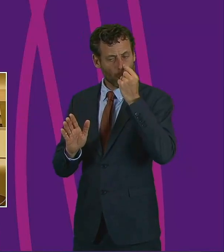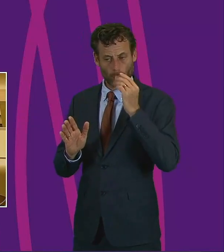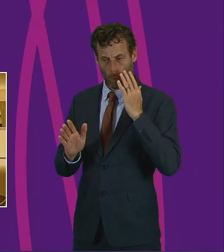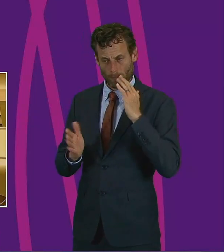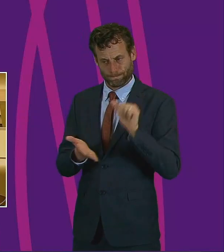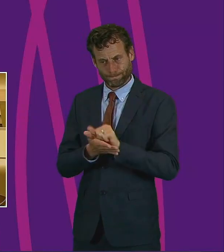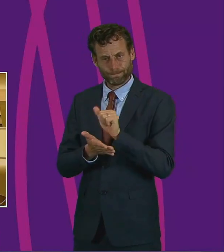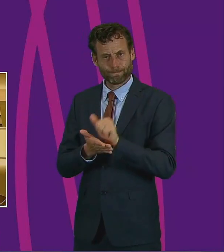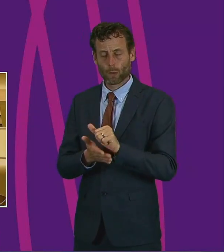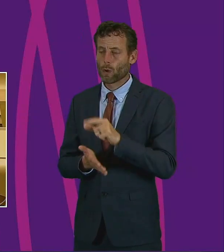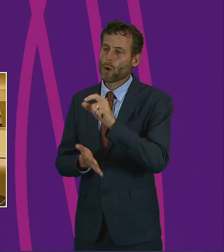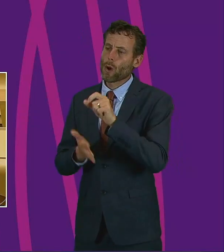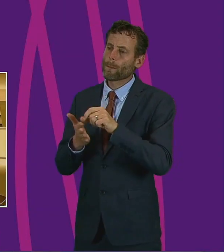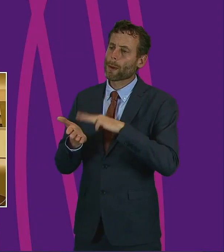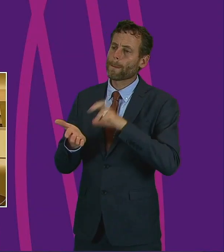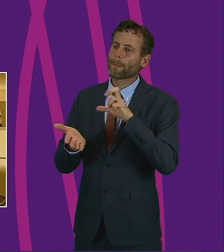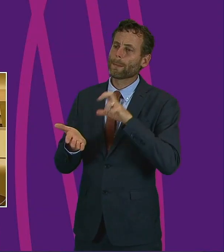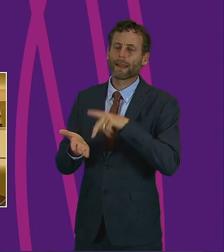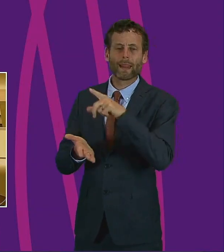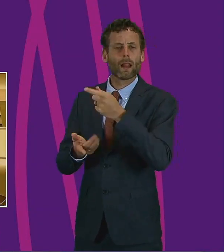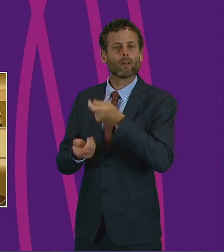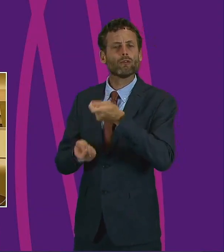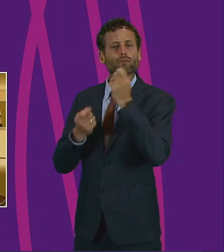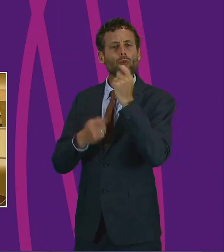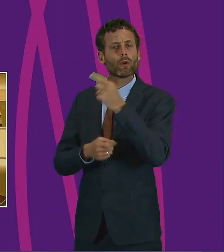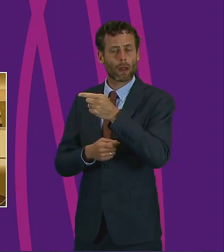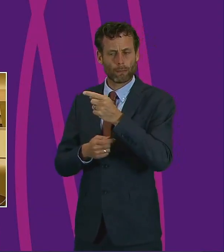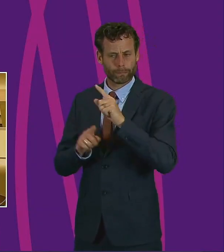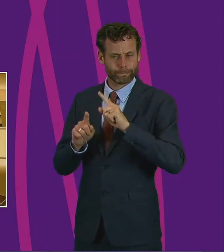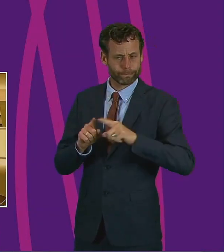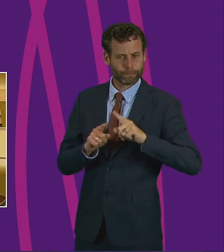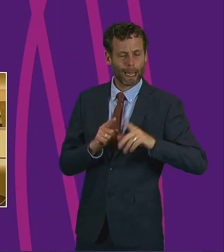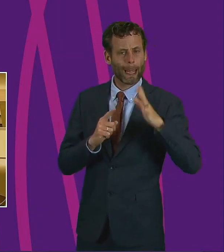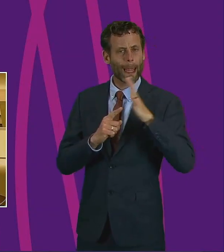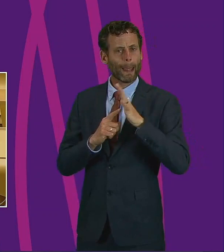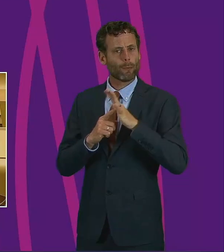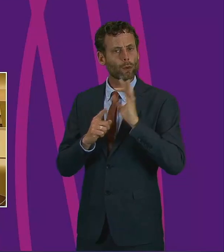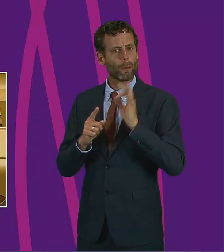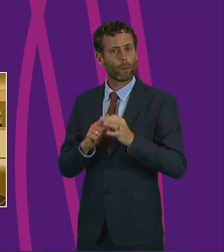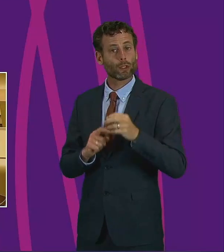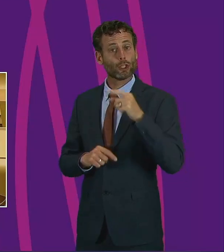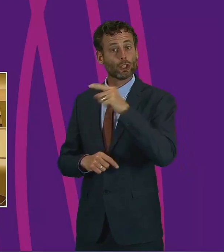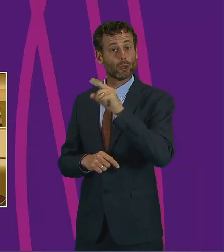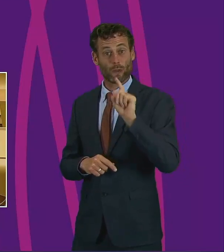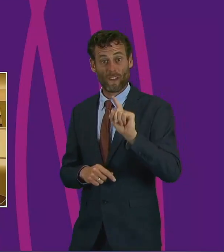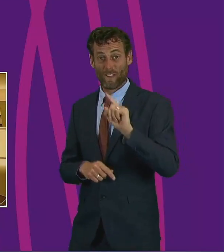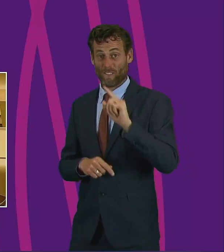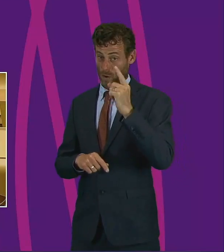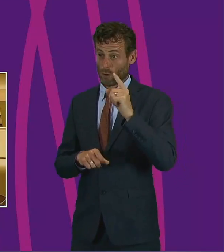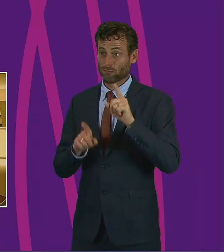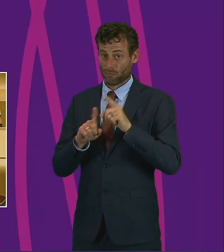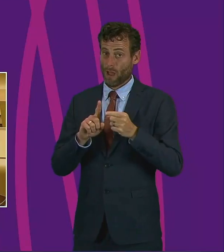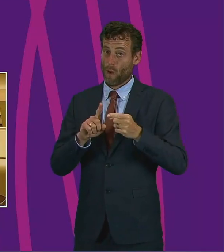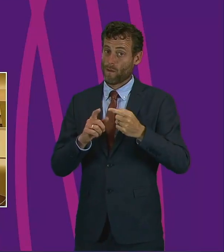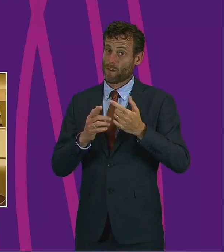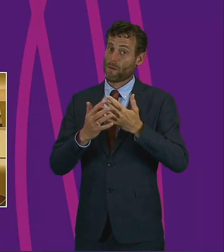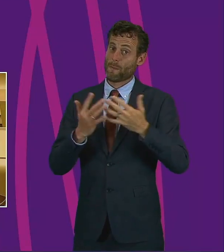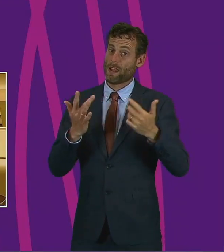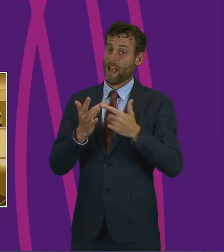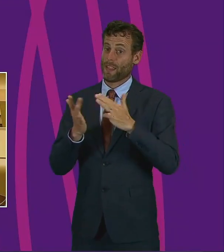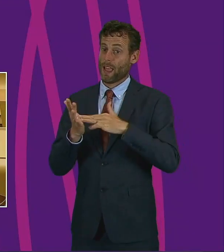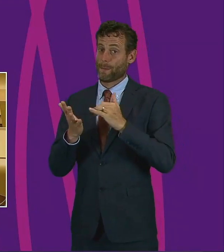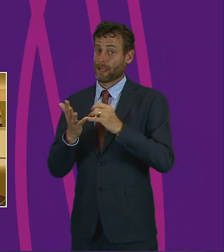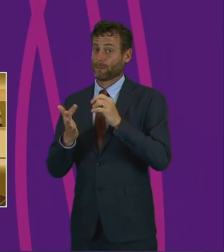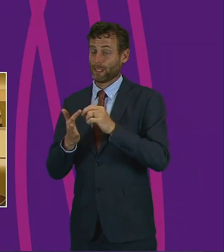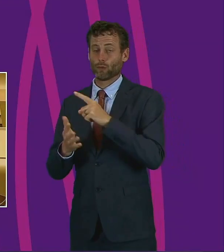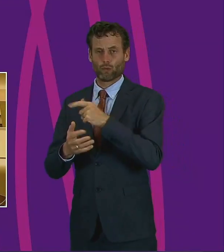Pauline McNeill raised again a number of very important points. She was the first of many members to talk about and pay tribute